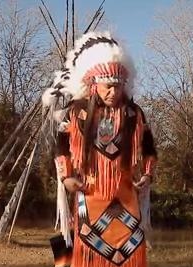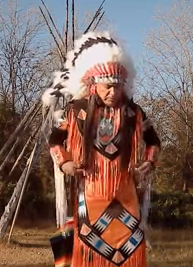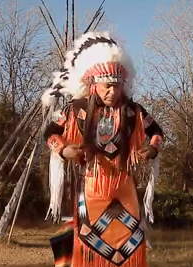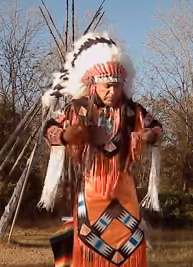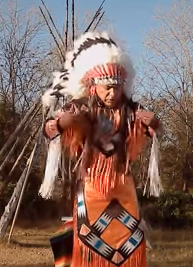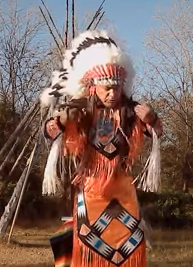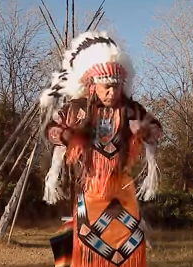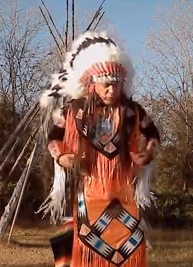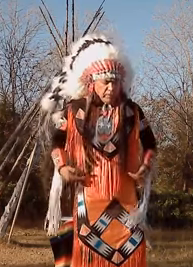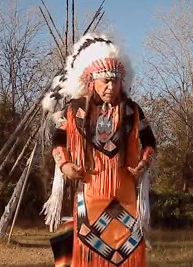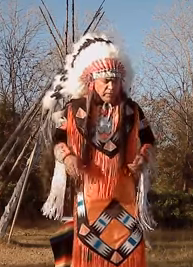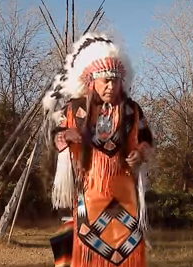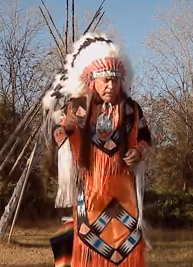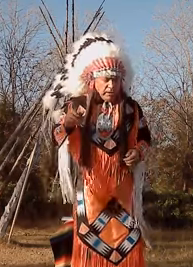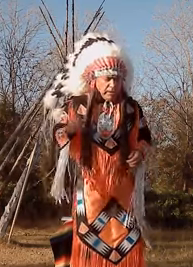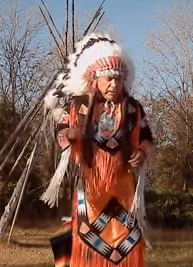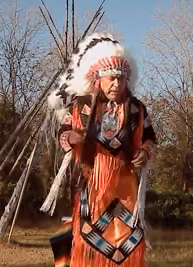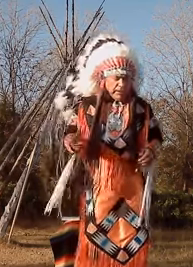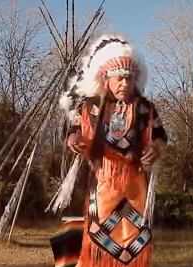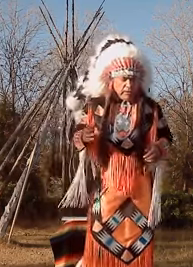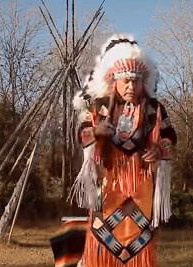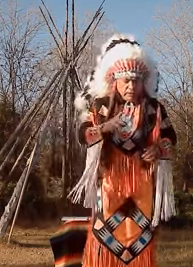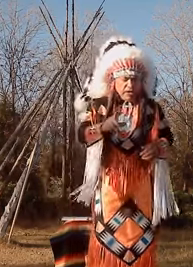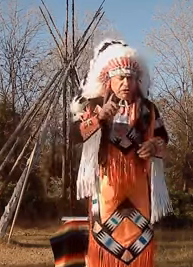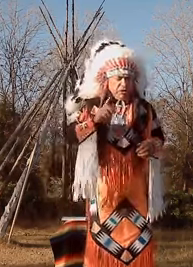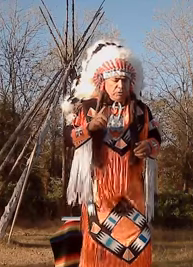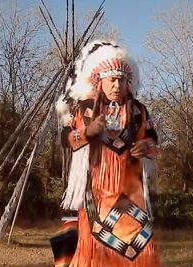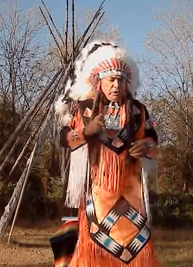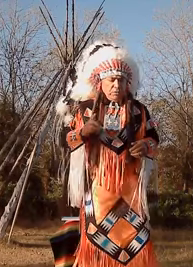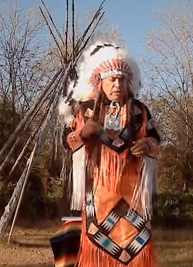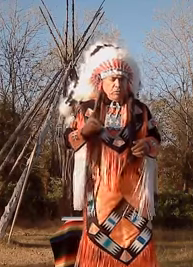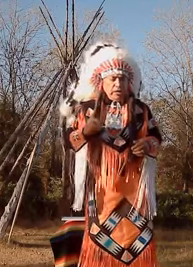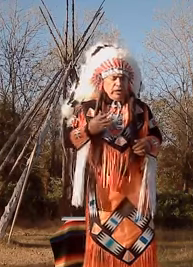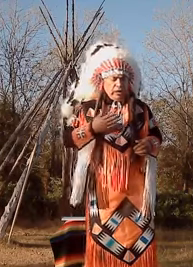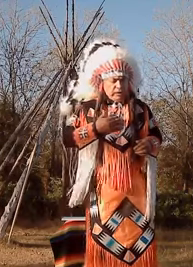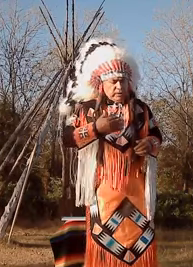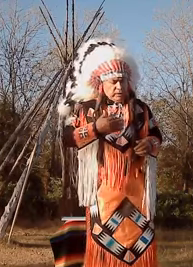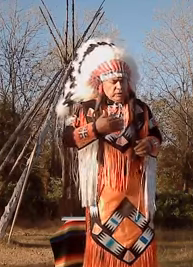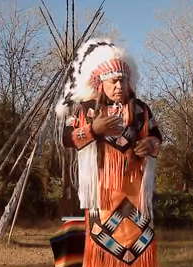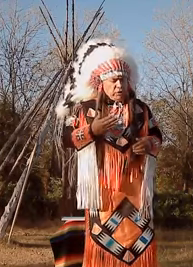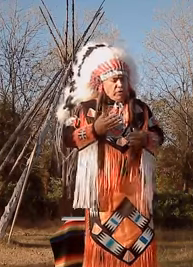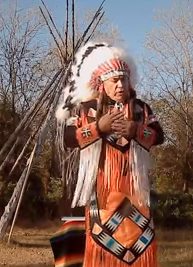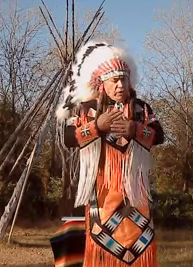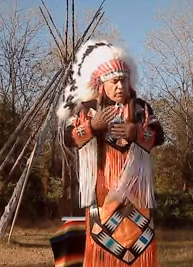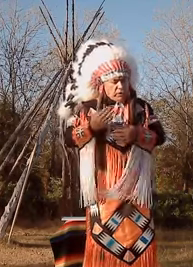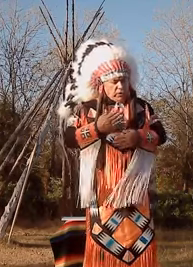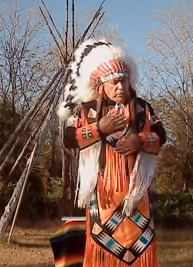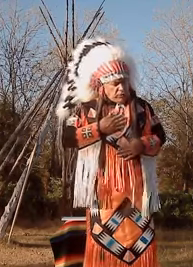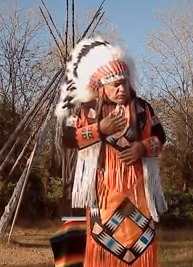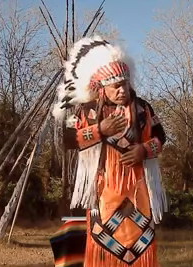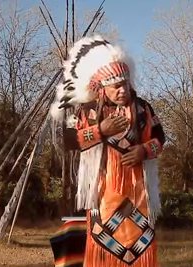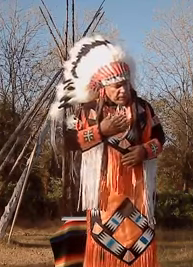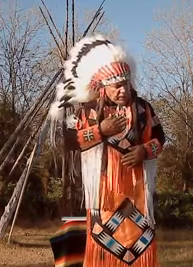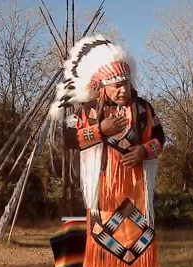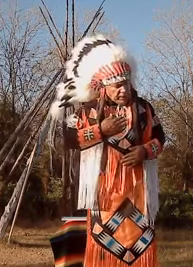something that they're wearing and it touched you in a way that in your heart you would go like that